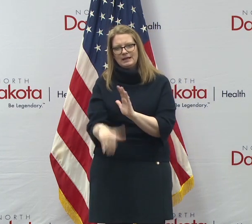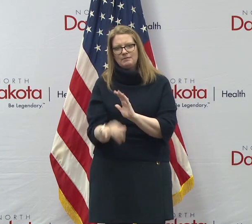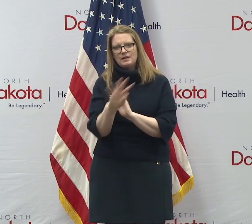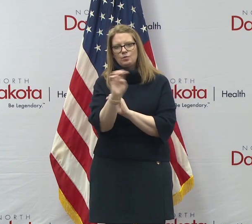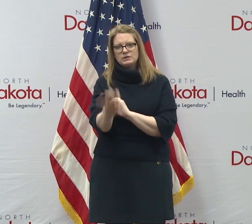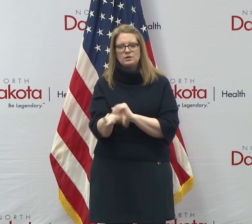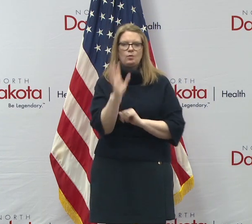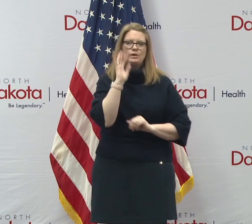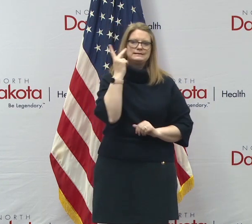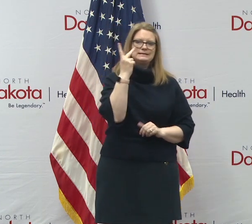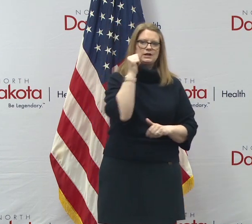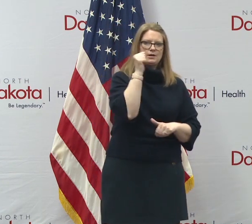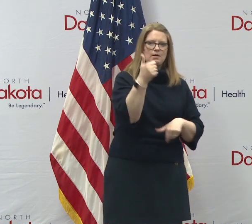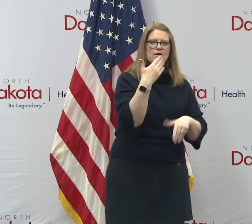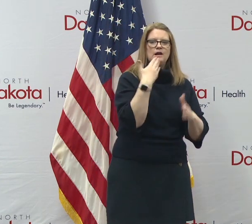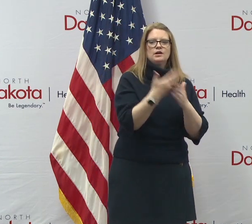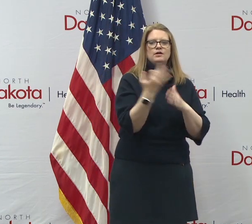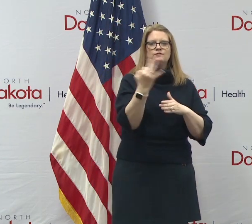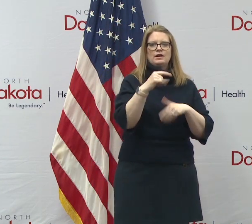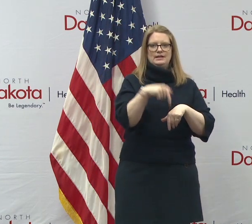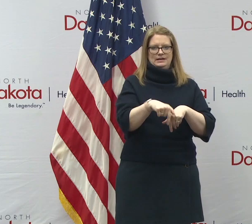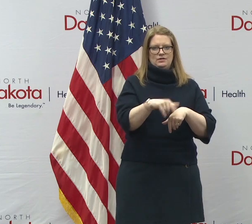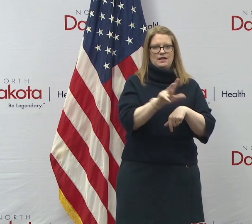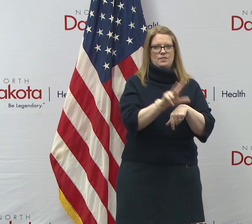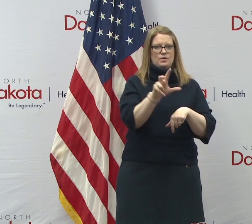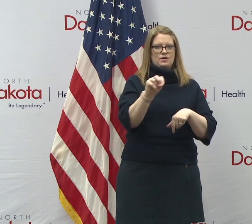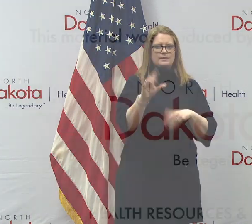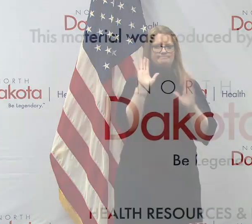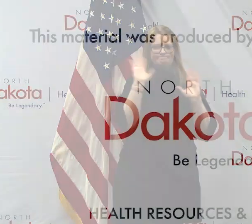see you tomorrow. Good Friday right here at three 30.